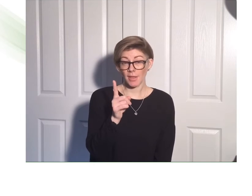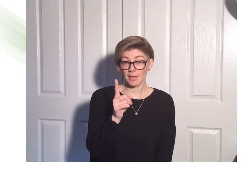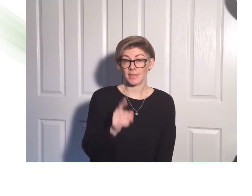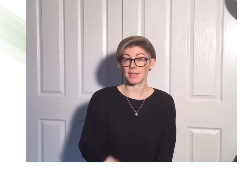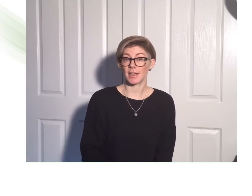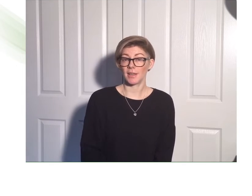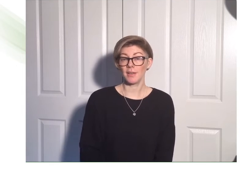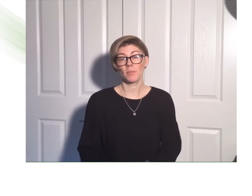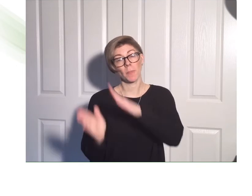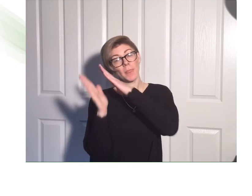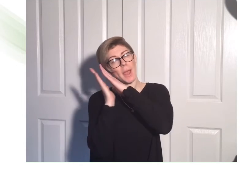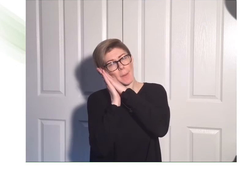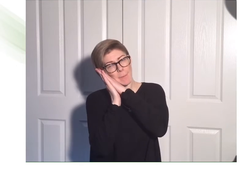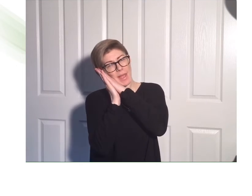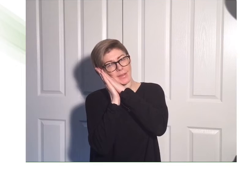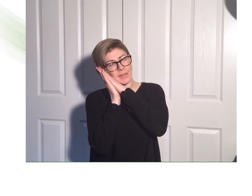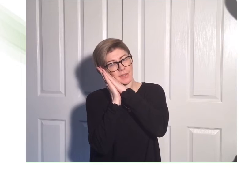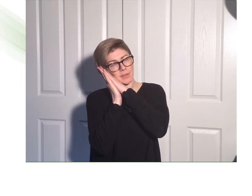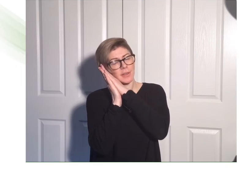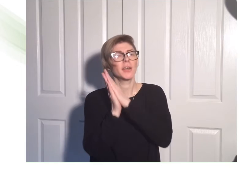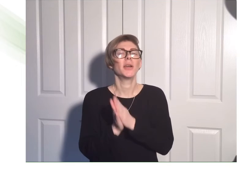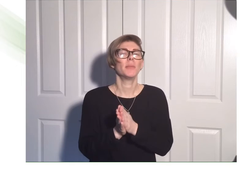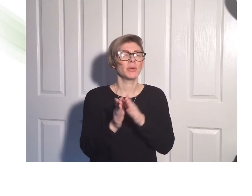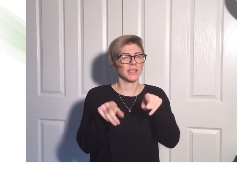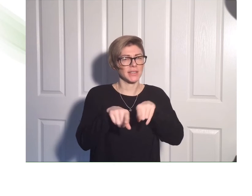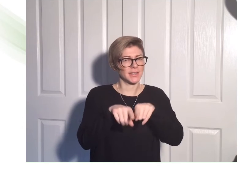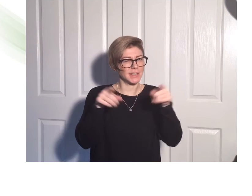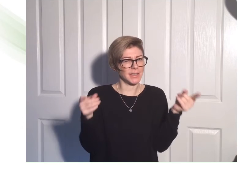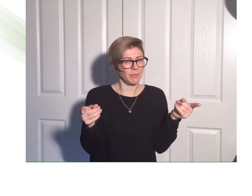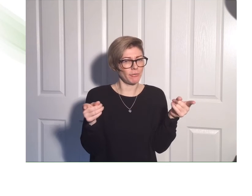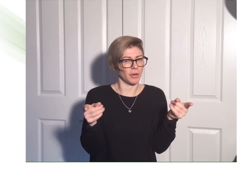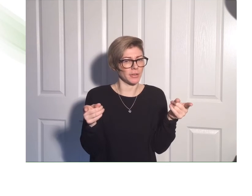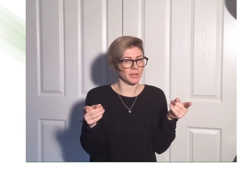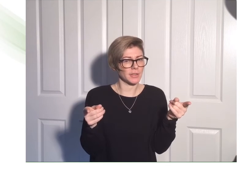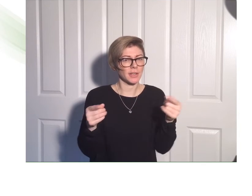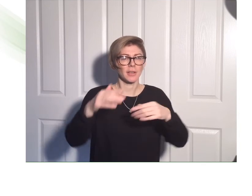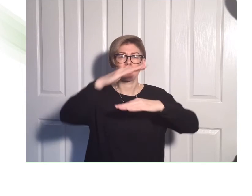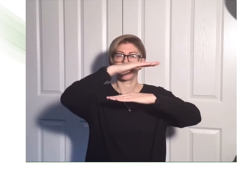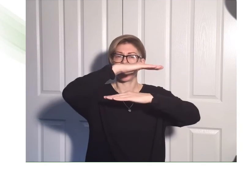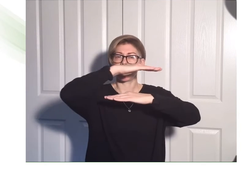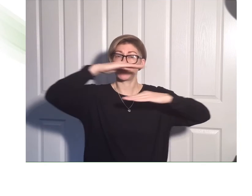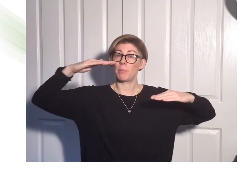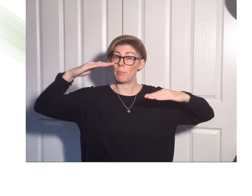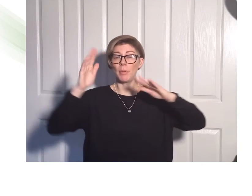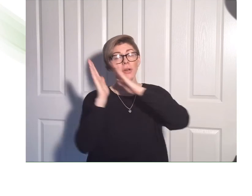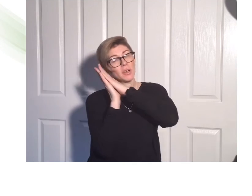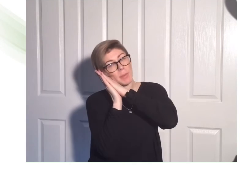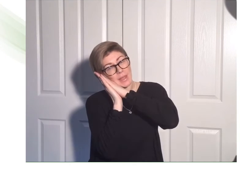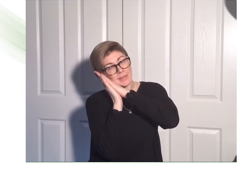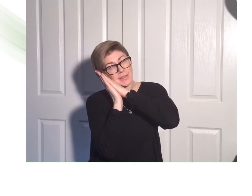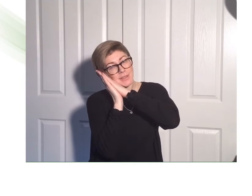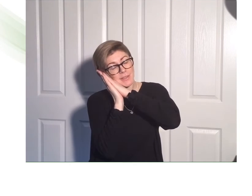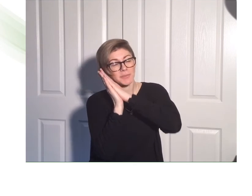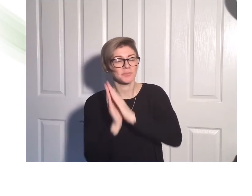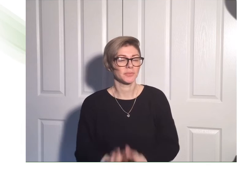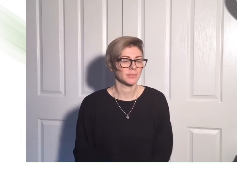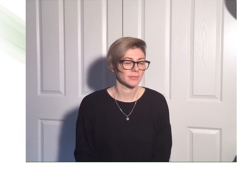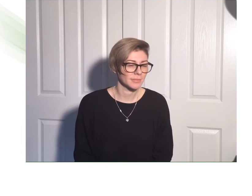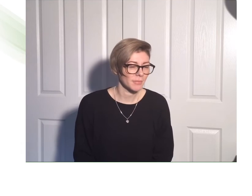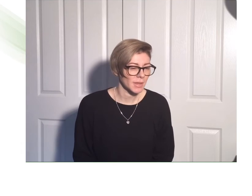I can see a bed. But it's different. It's bunk beds.